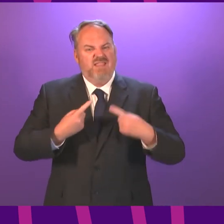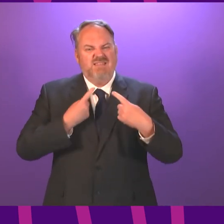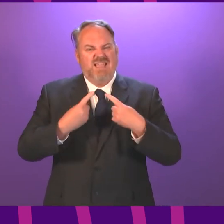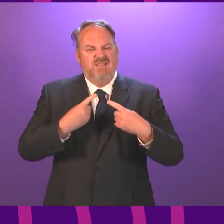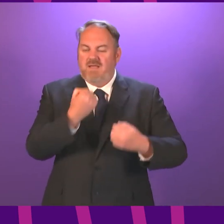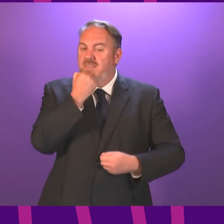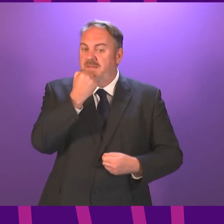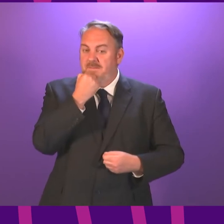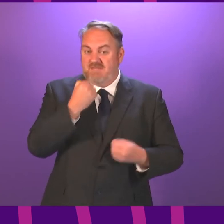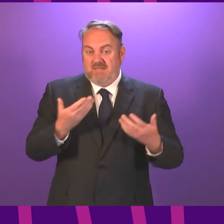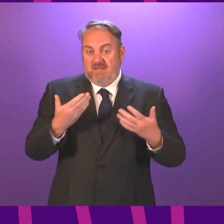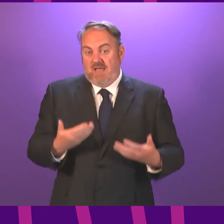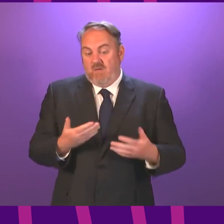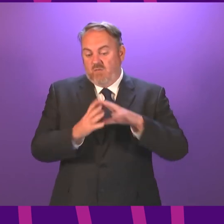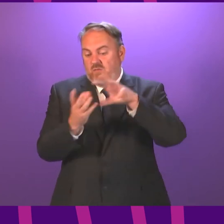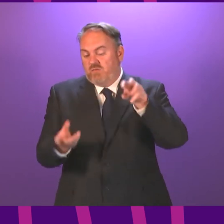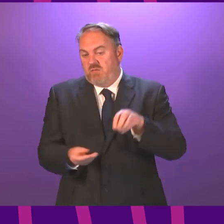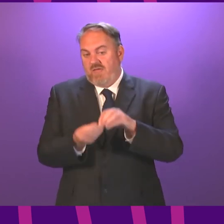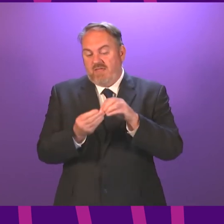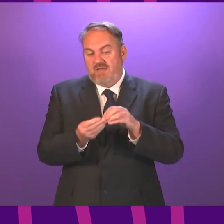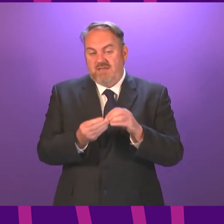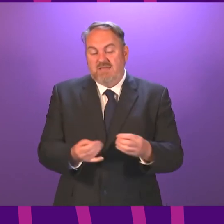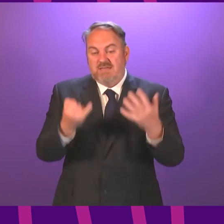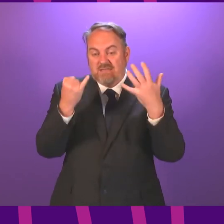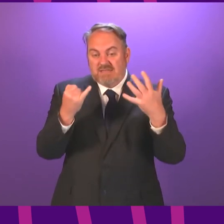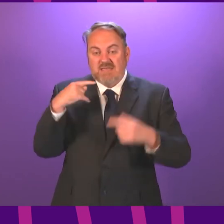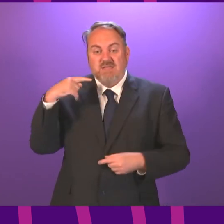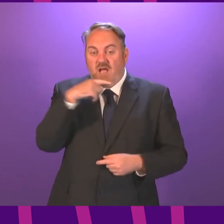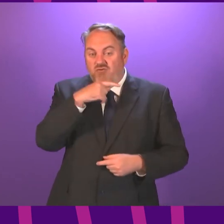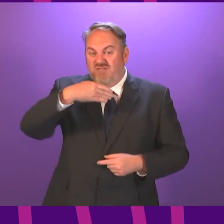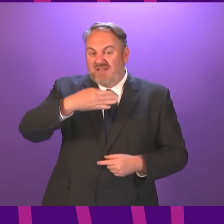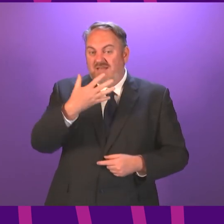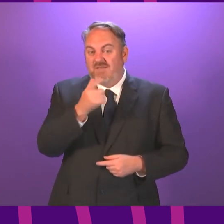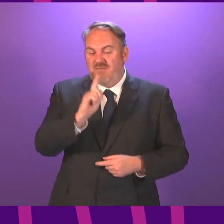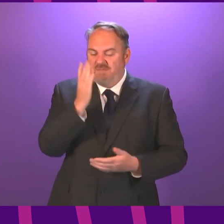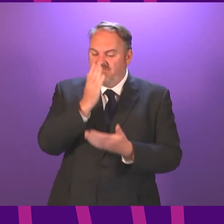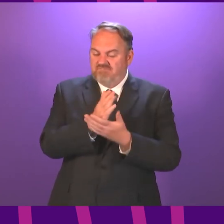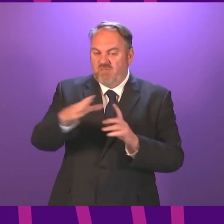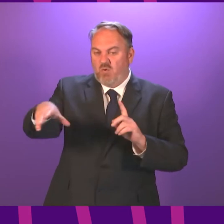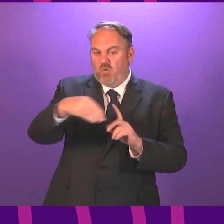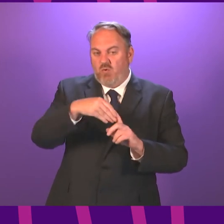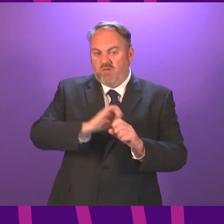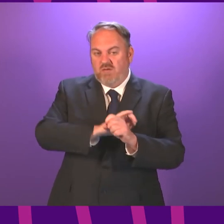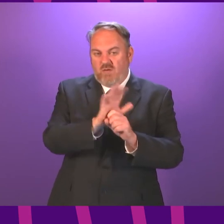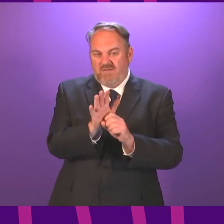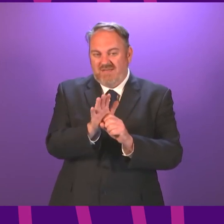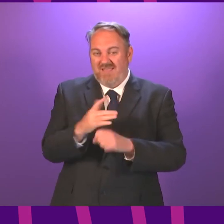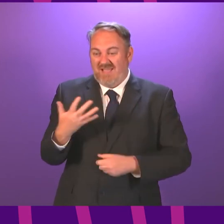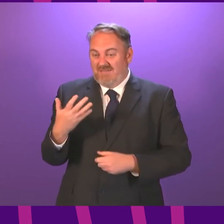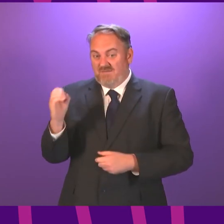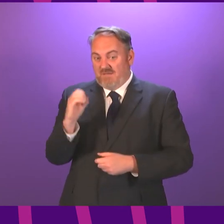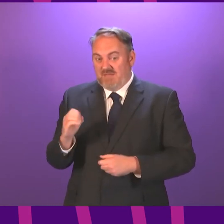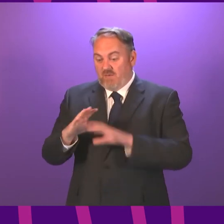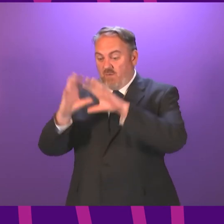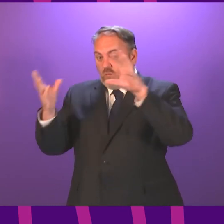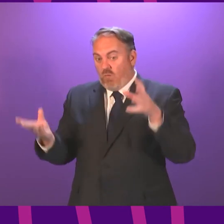Yesterday, there was a total of 695 positive cases reported, which is 5% of the total